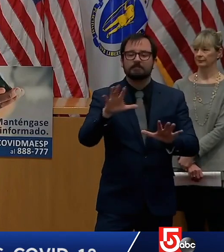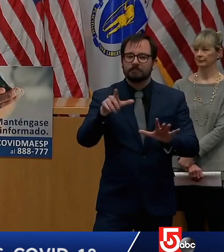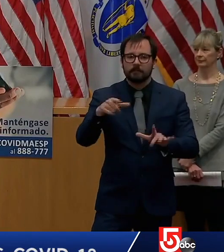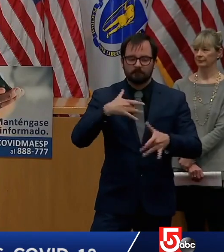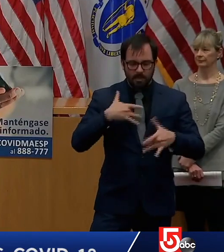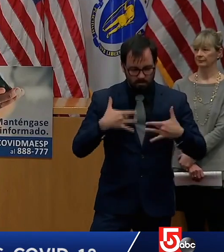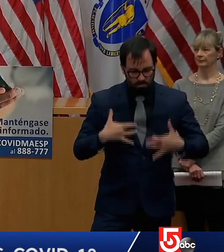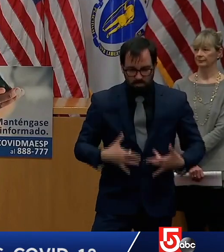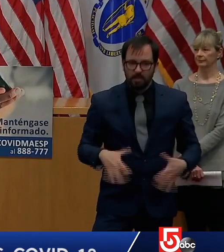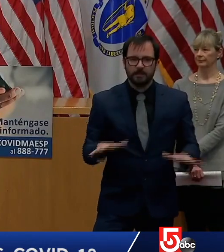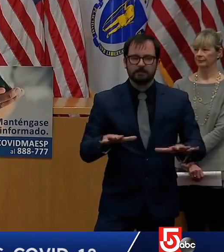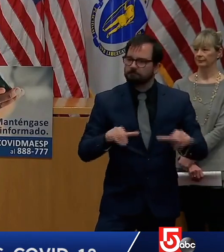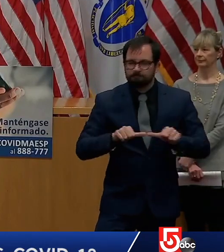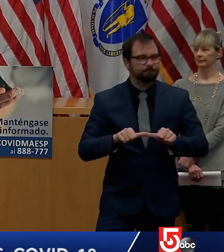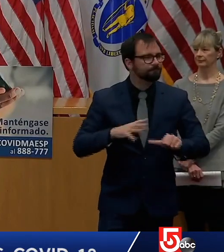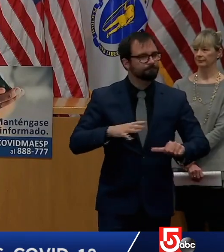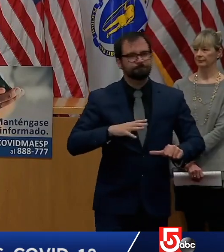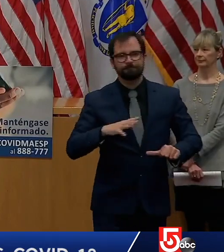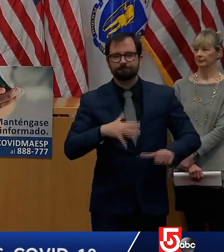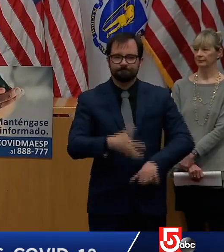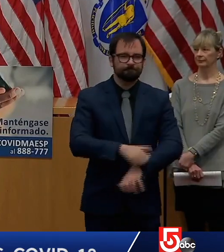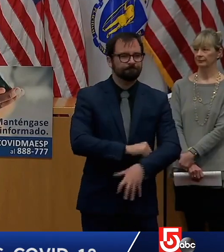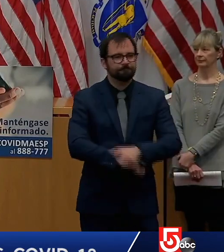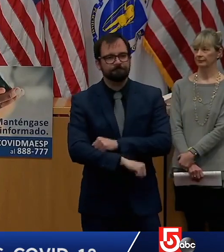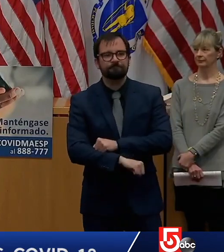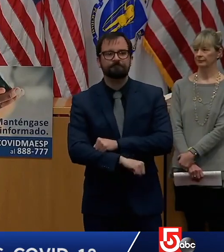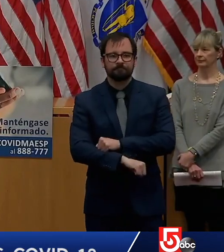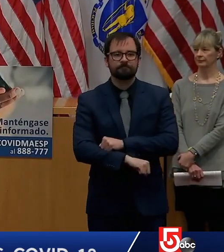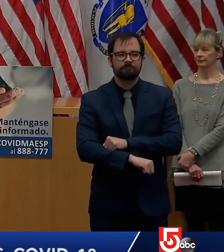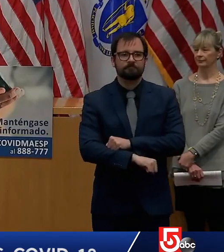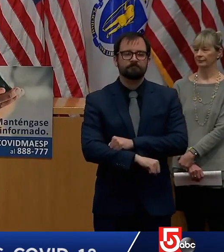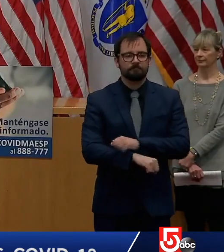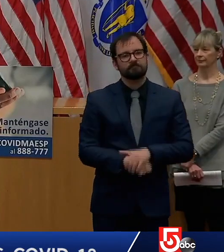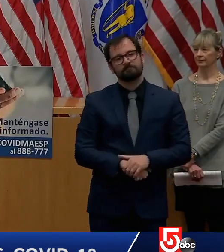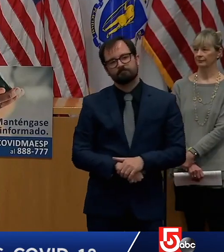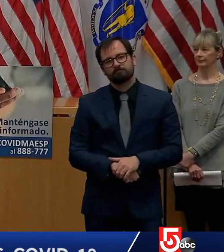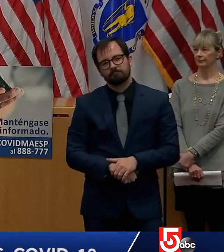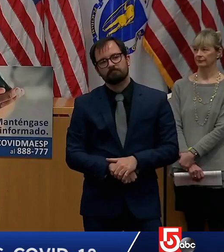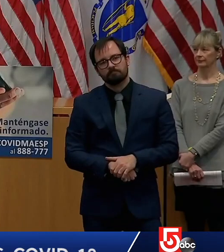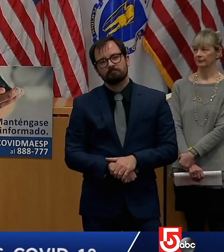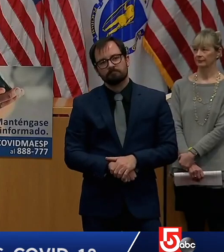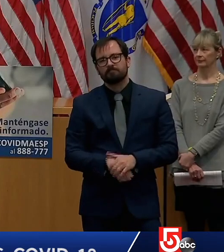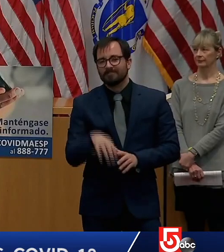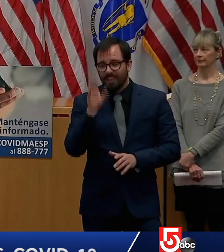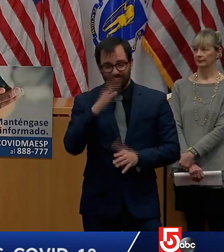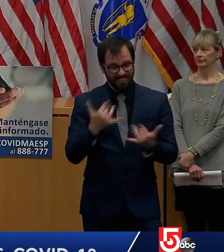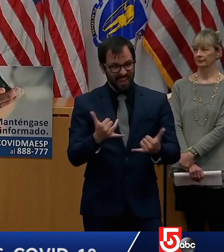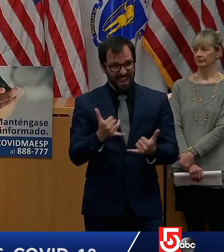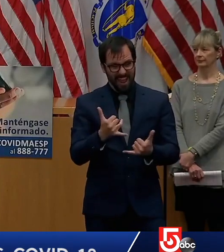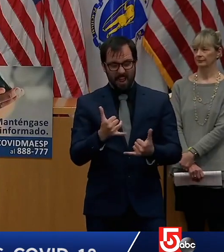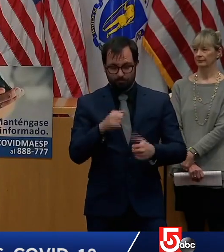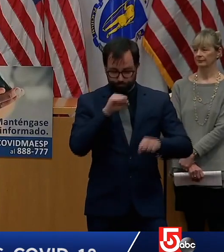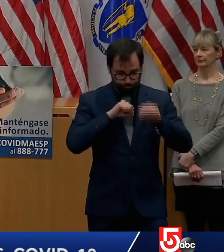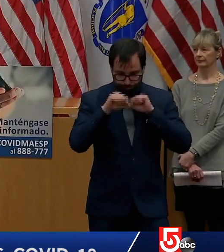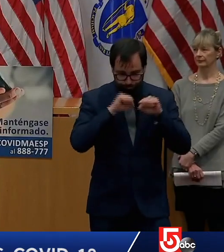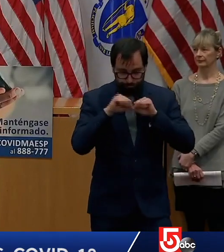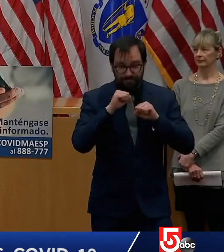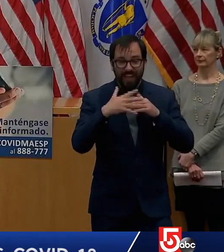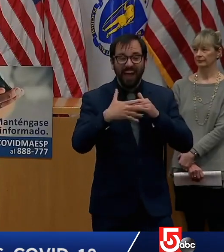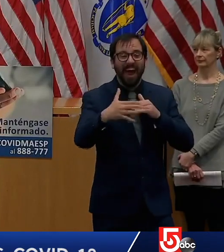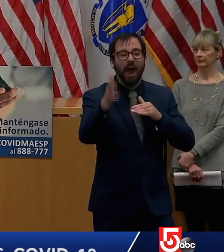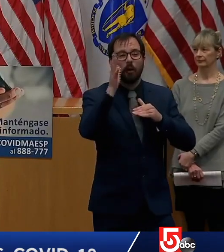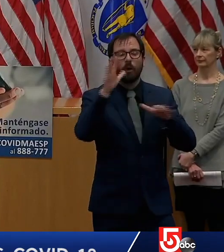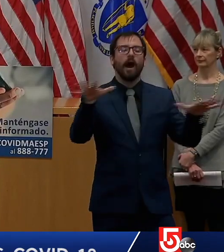planned but there will be because there always are brighter days ahead we'll get through this pandemic together and thanks to the